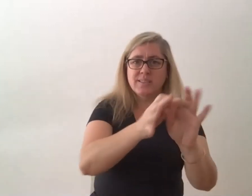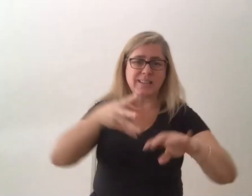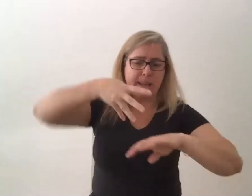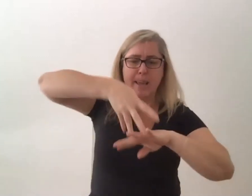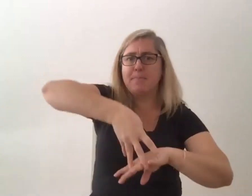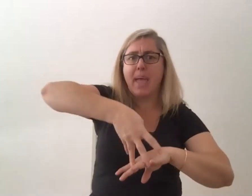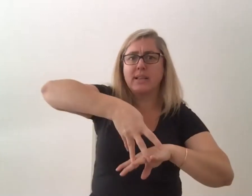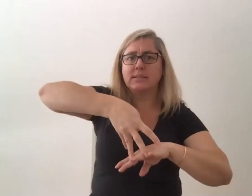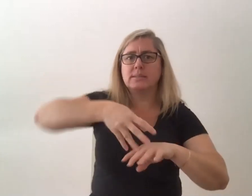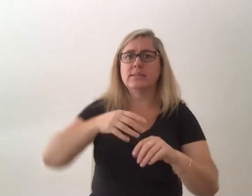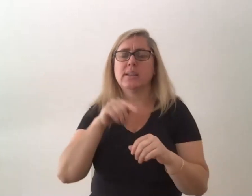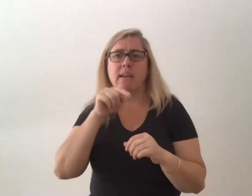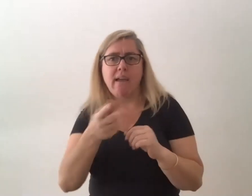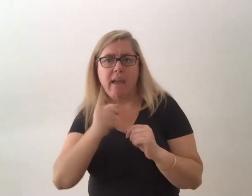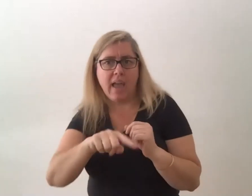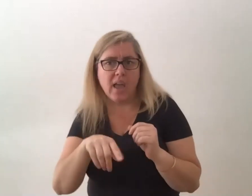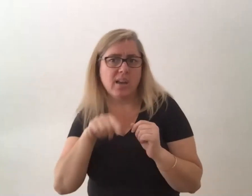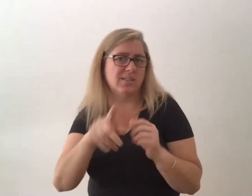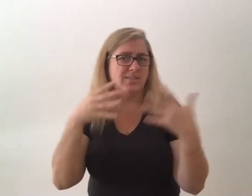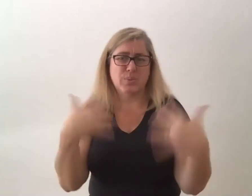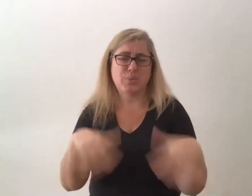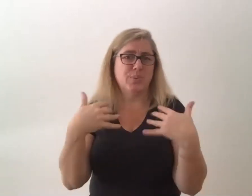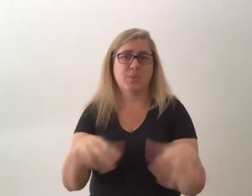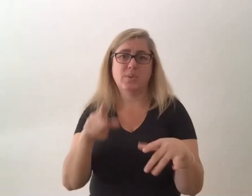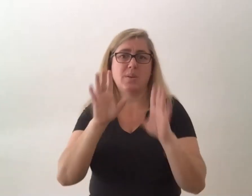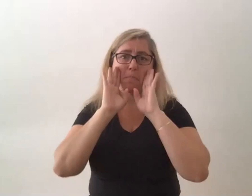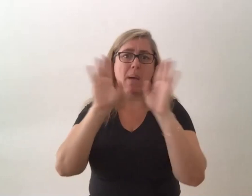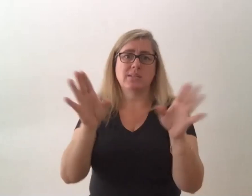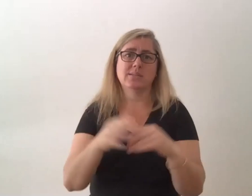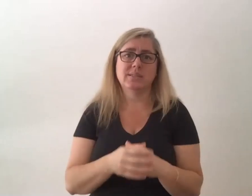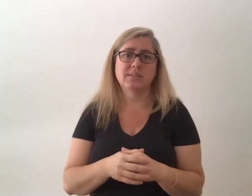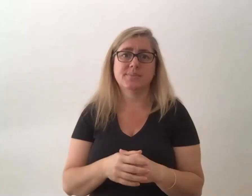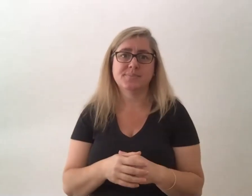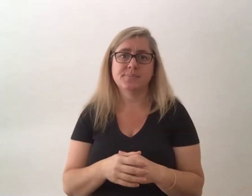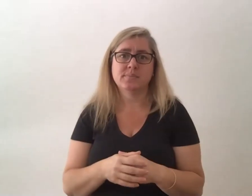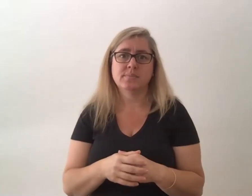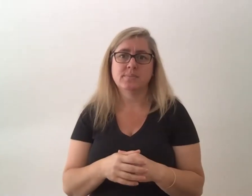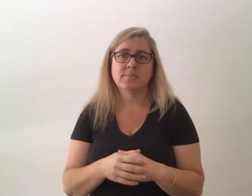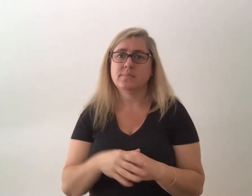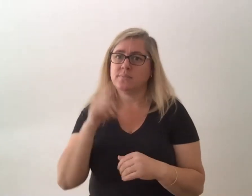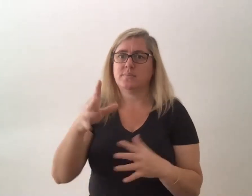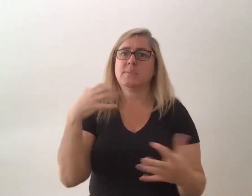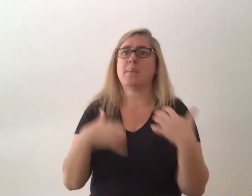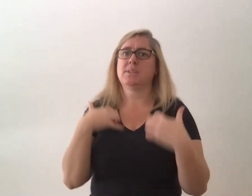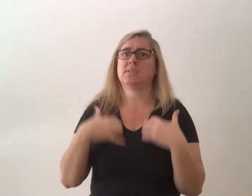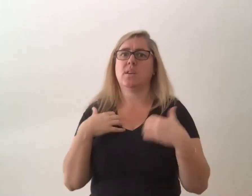yeah it was amazing um so i'm very excited about what happens next with it